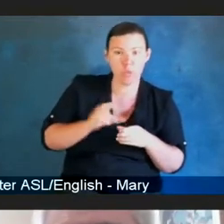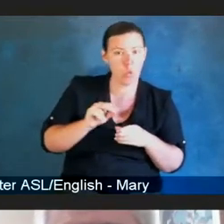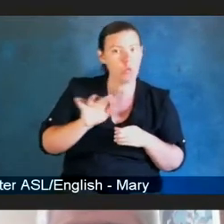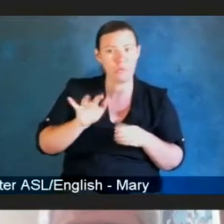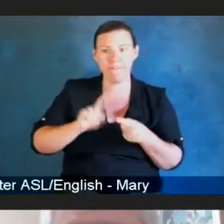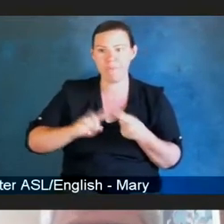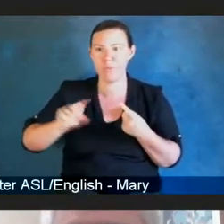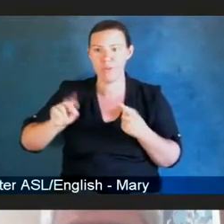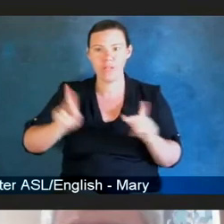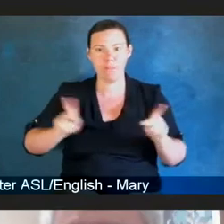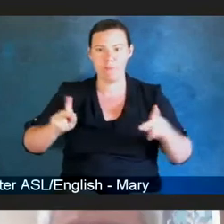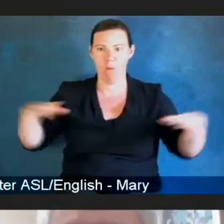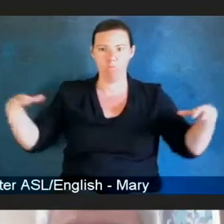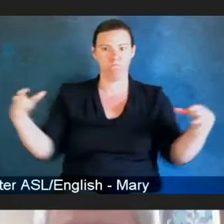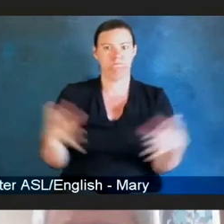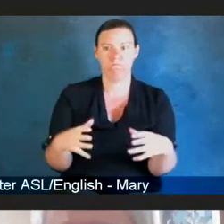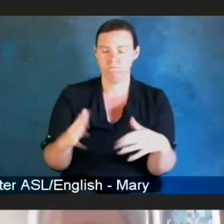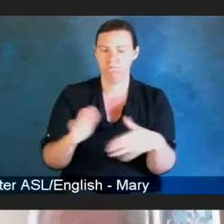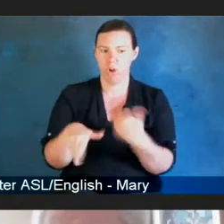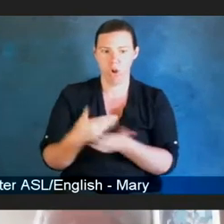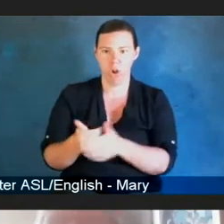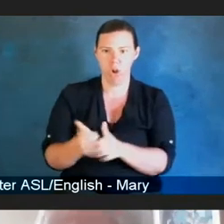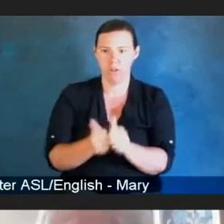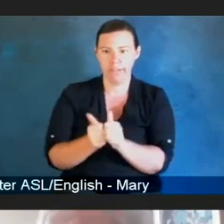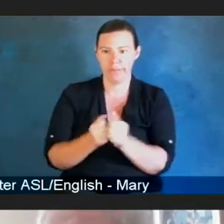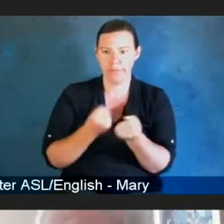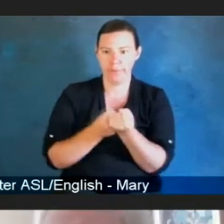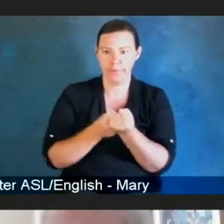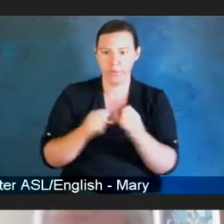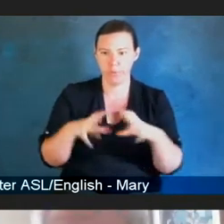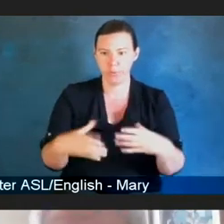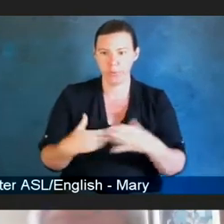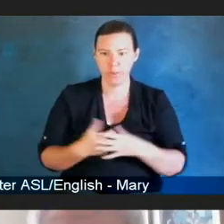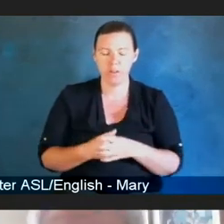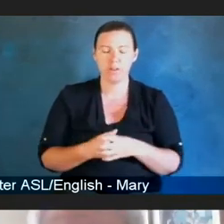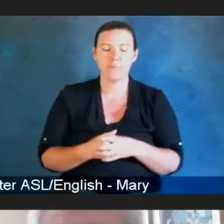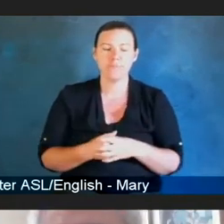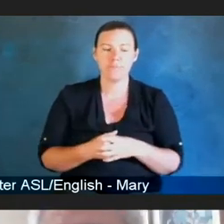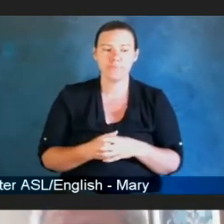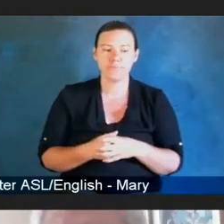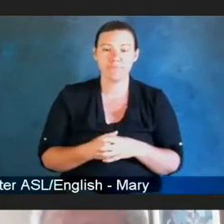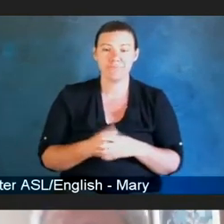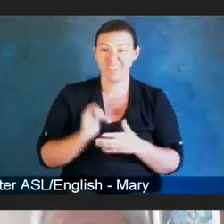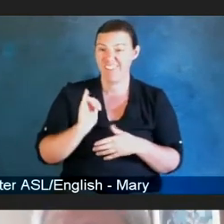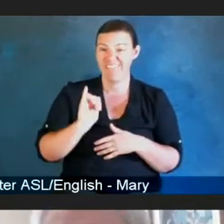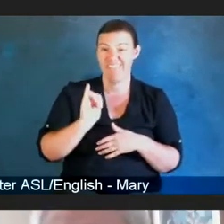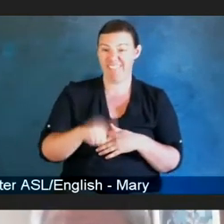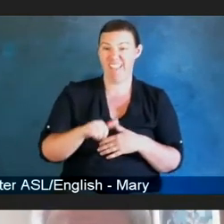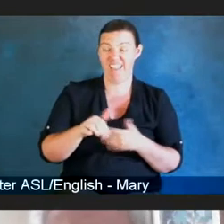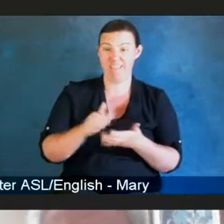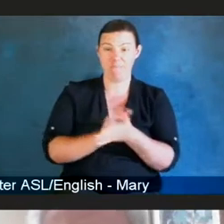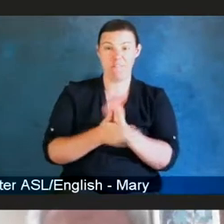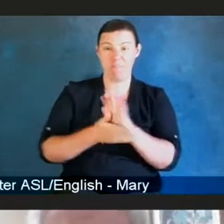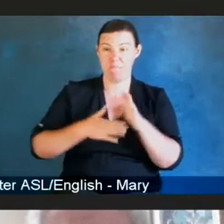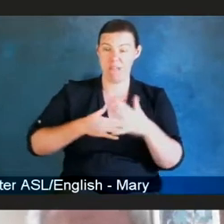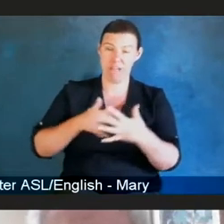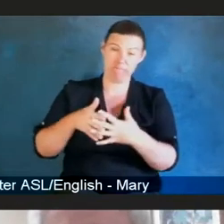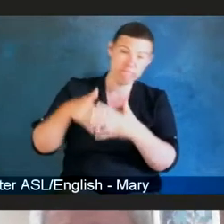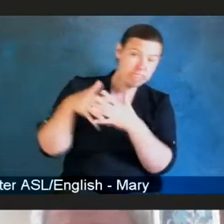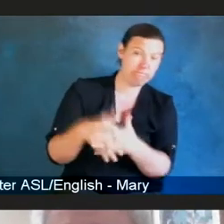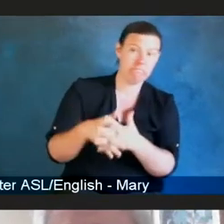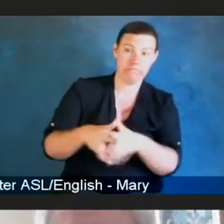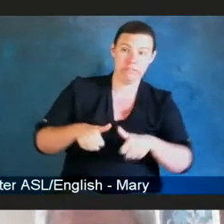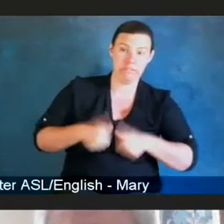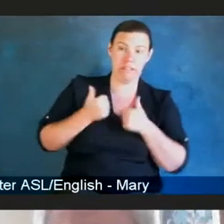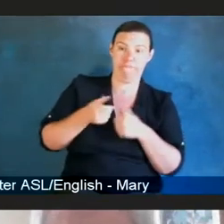30 people in our support groups. And so I've never been able